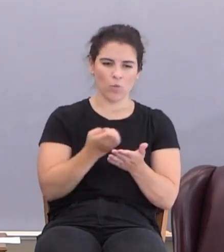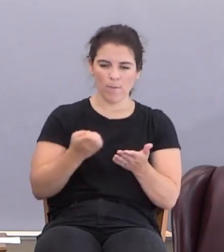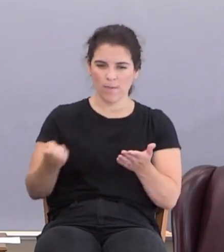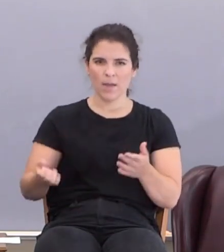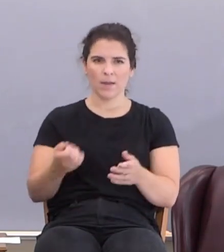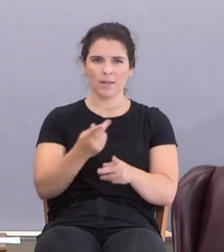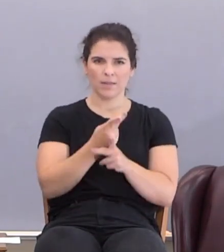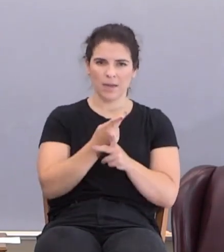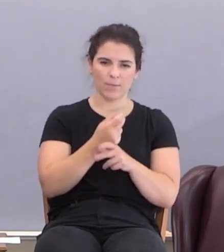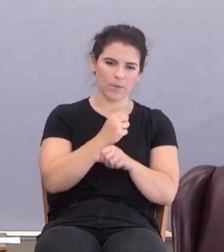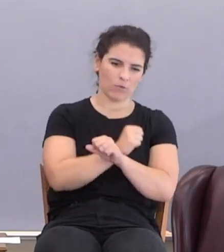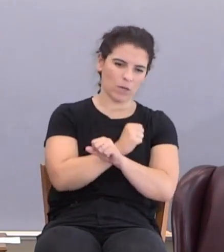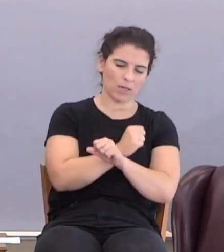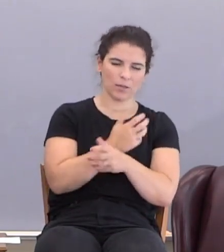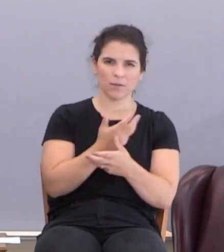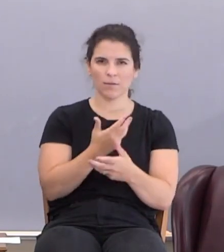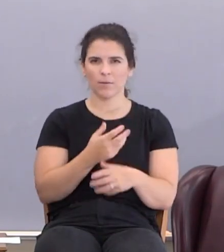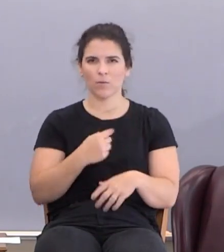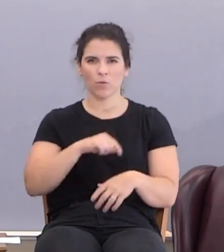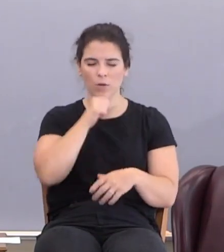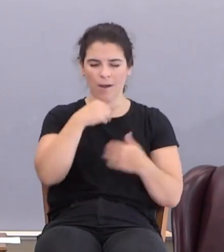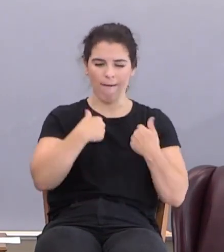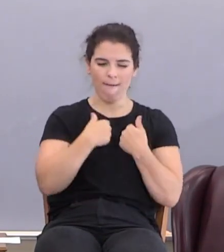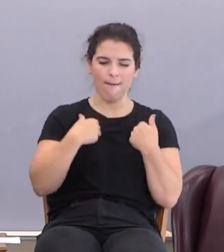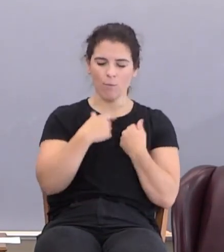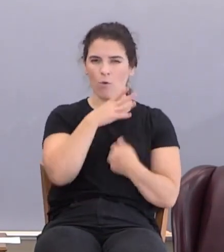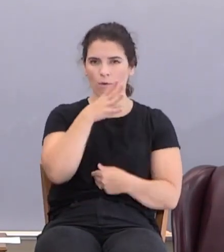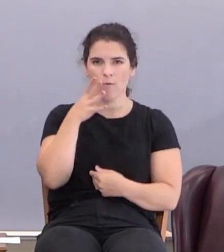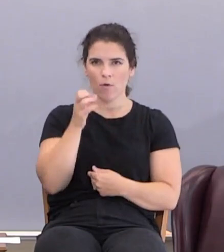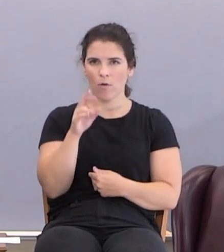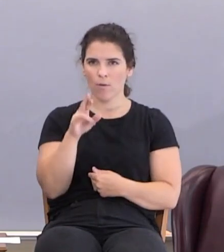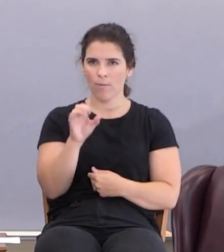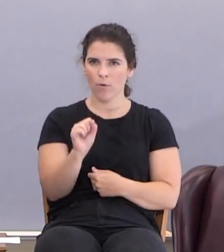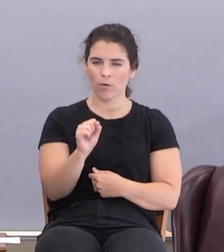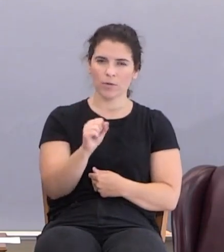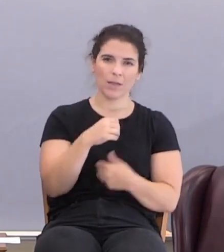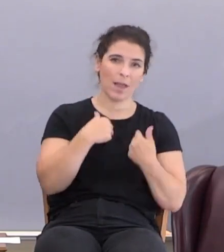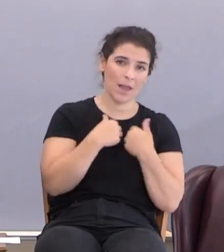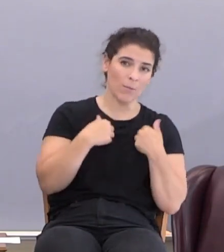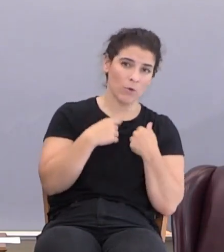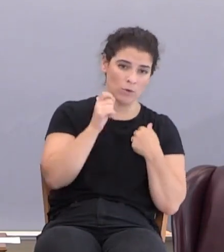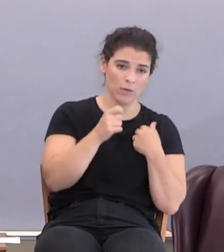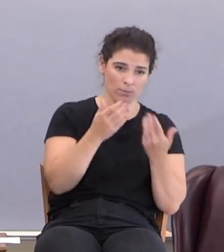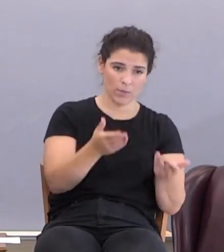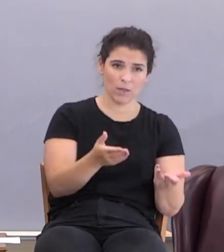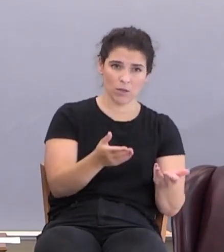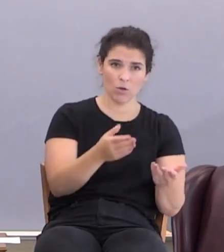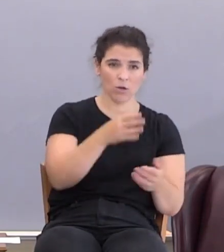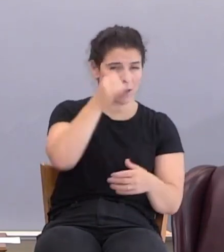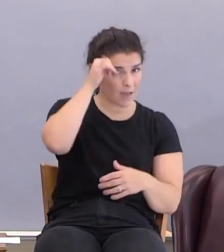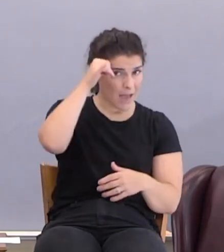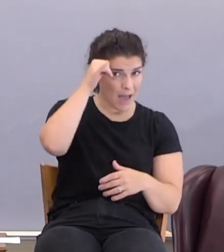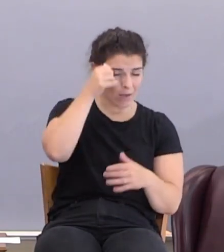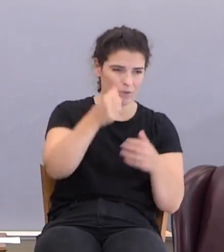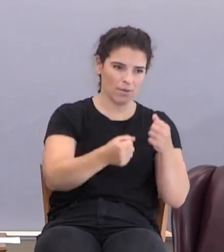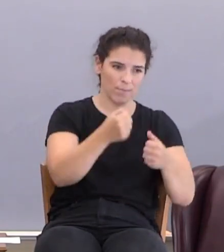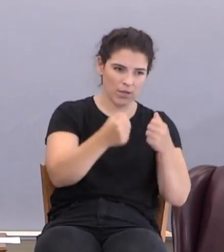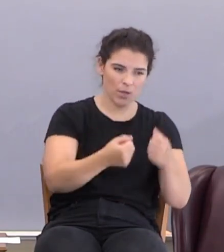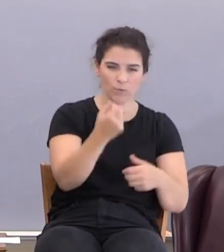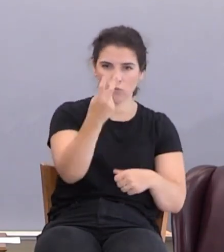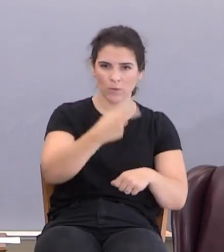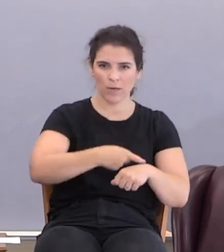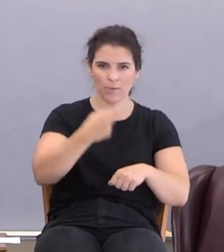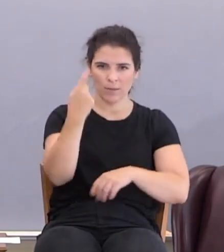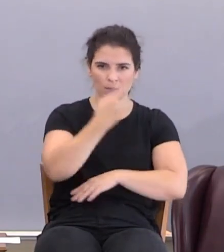And they'll tell you, we don't, we're not, we're not animal farmers because animals, you got to, you got to be there, you know, cows got to milk them twice a day. can't go.